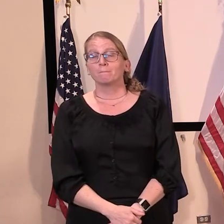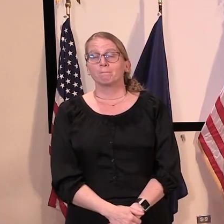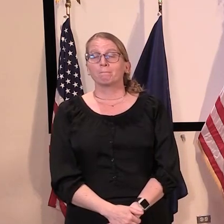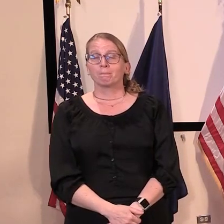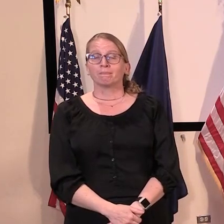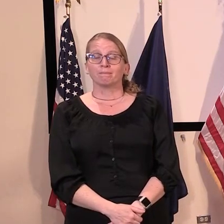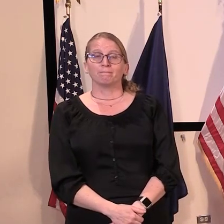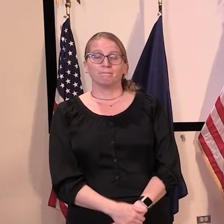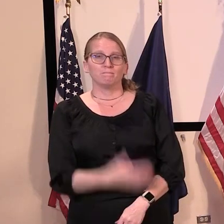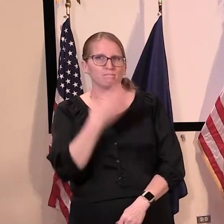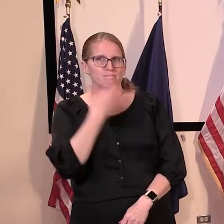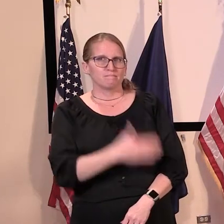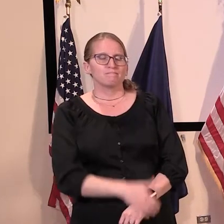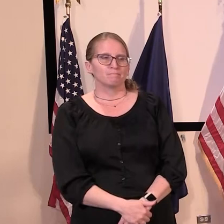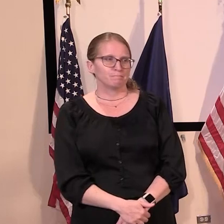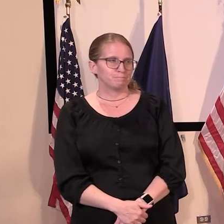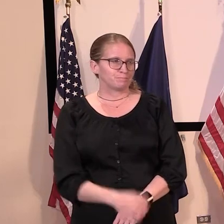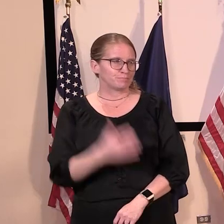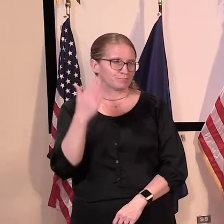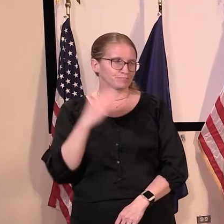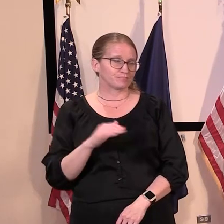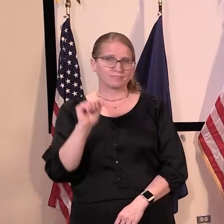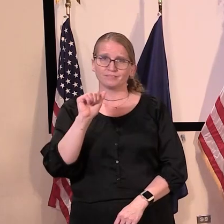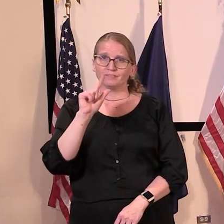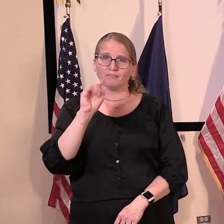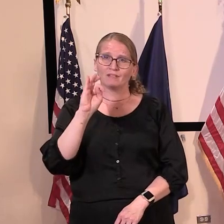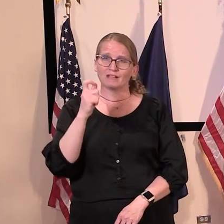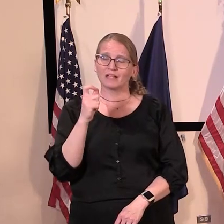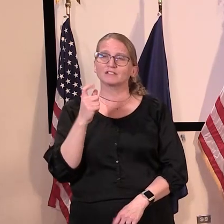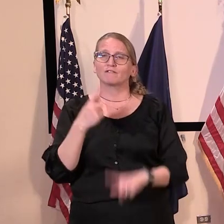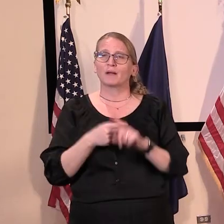Thank you. Alex, journal opinion.